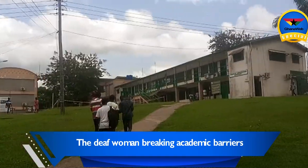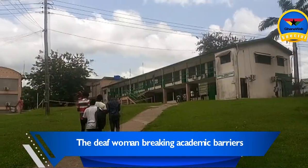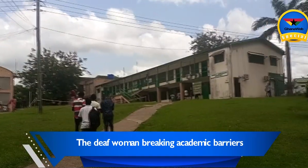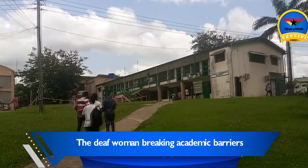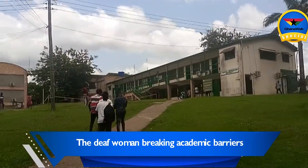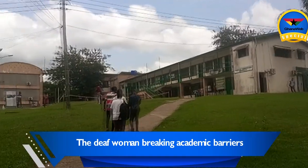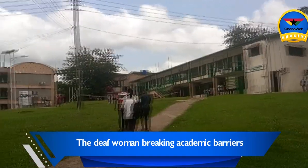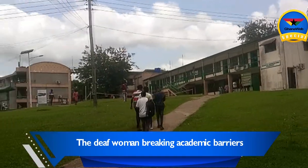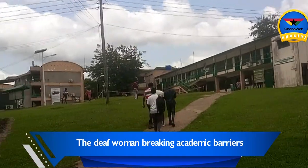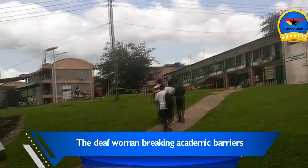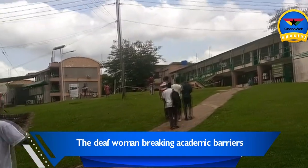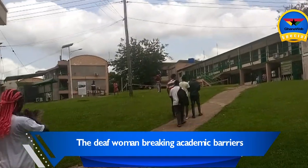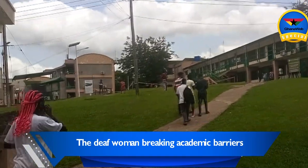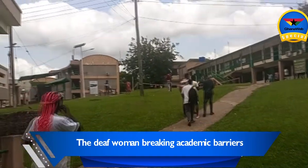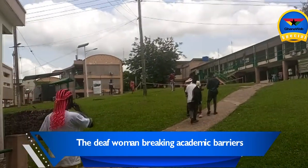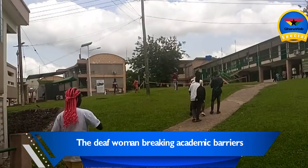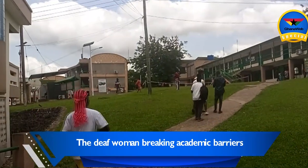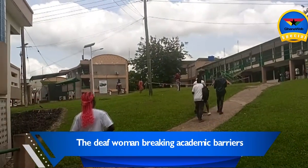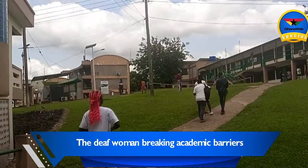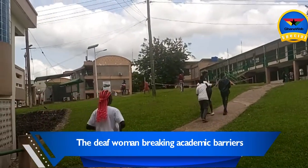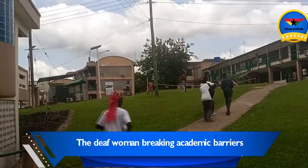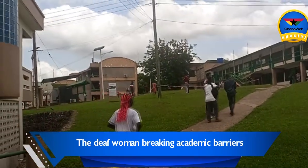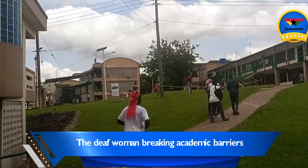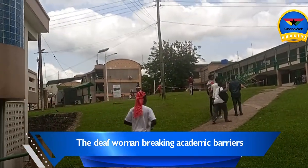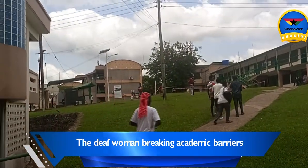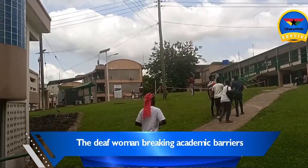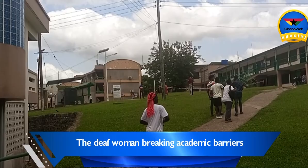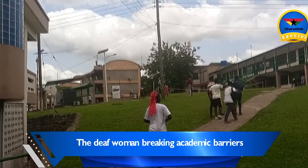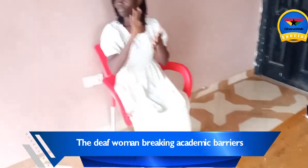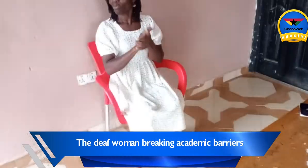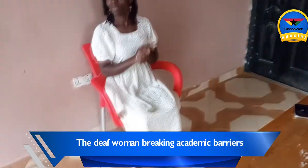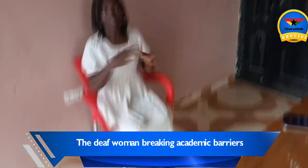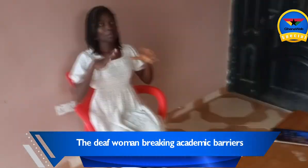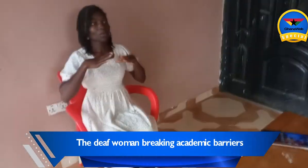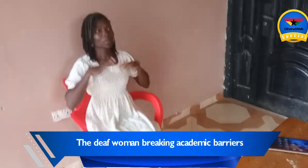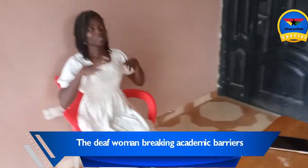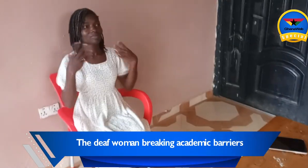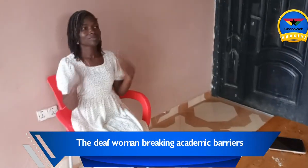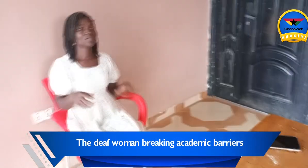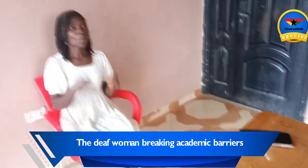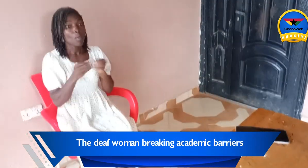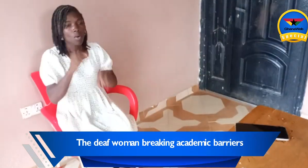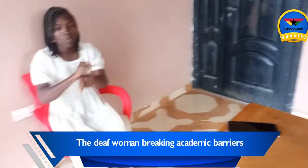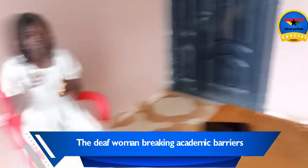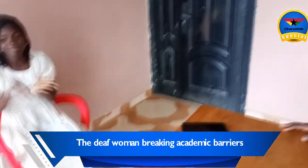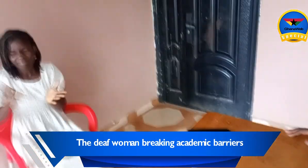the odds and went on to pursue her dream irrespective of her disability. He urged